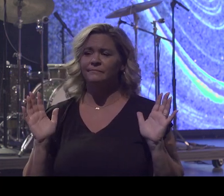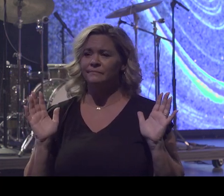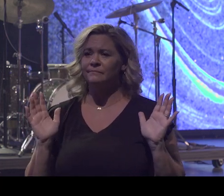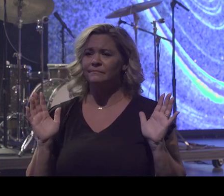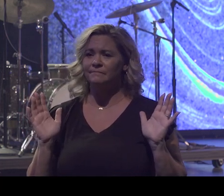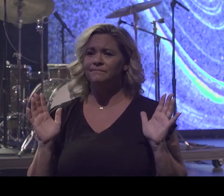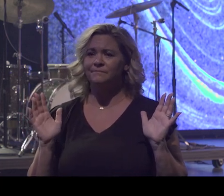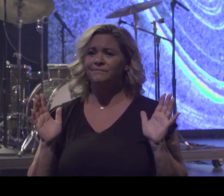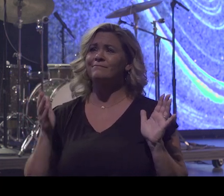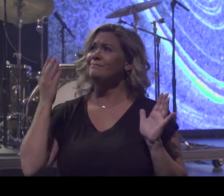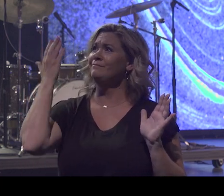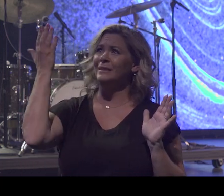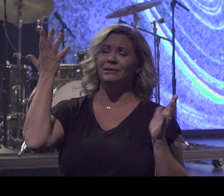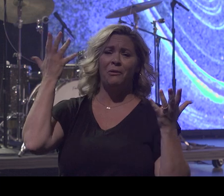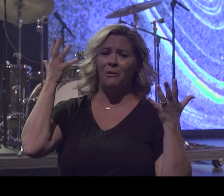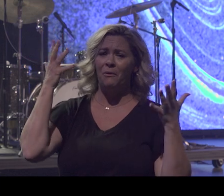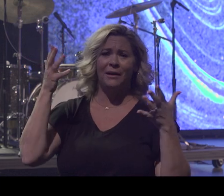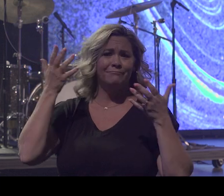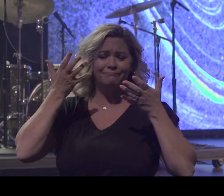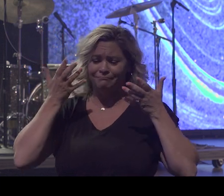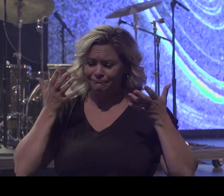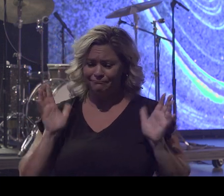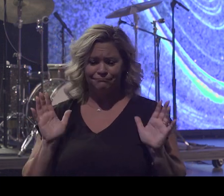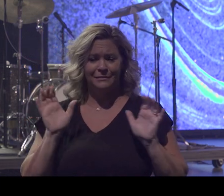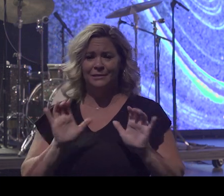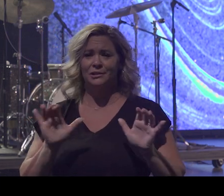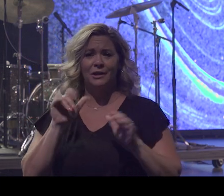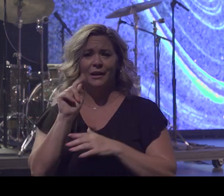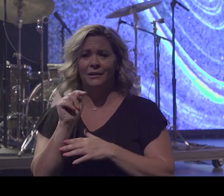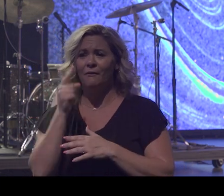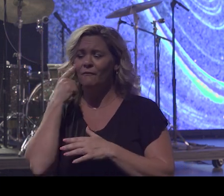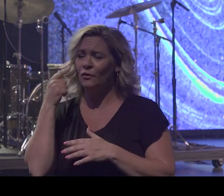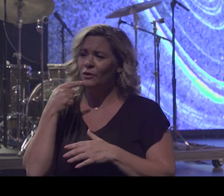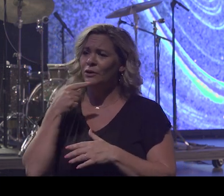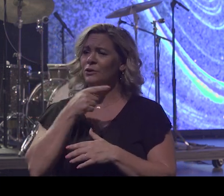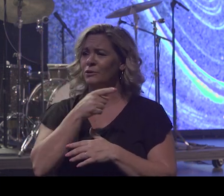He's done it for you and for me.